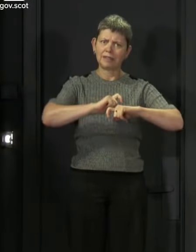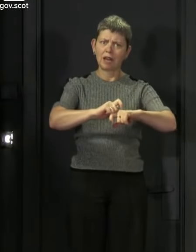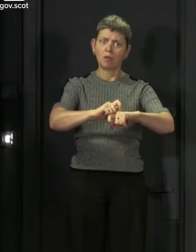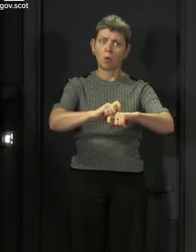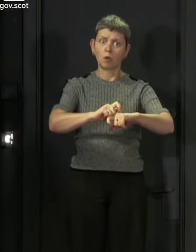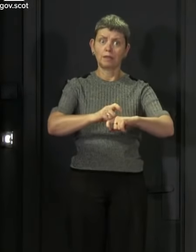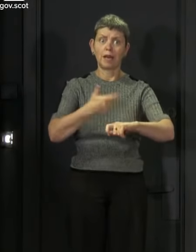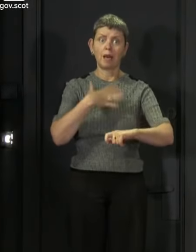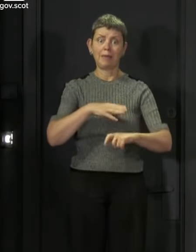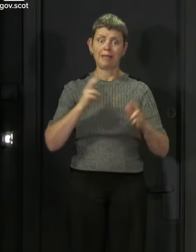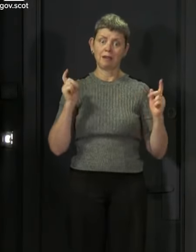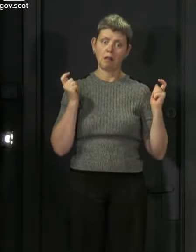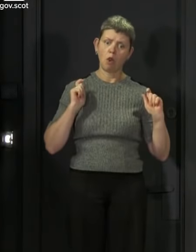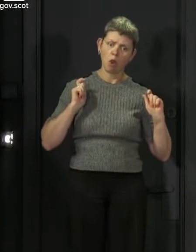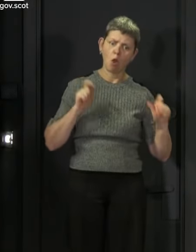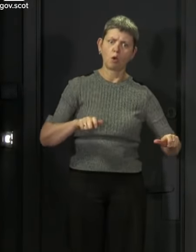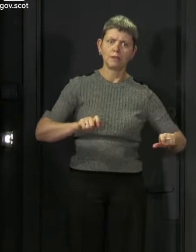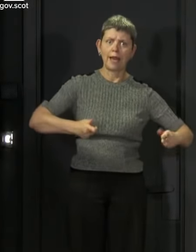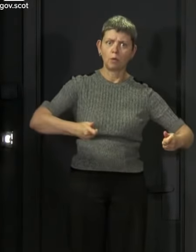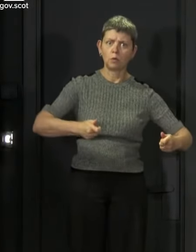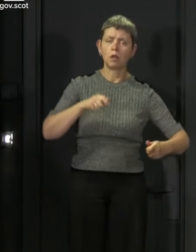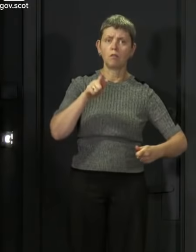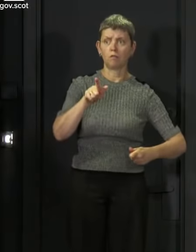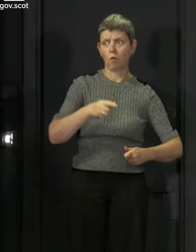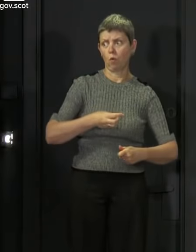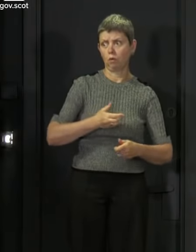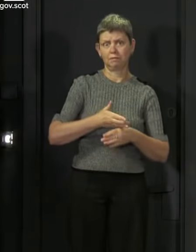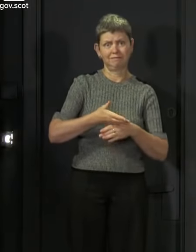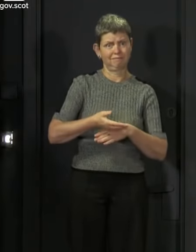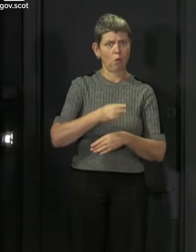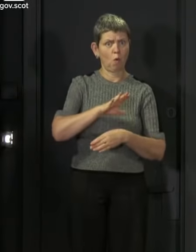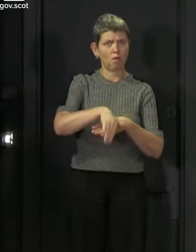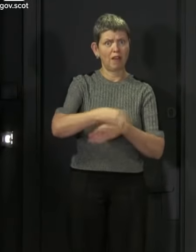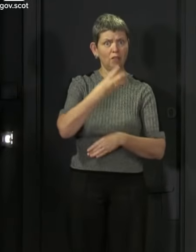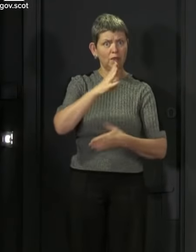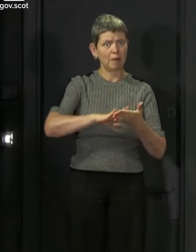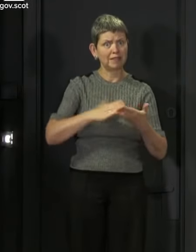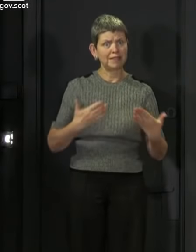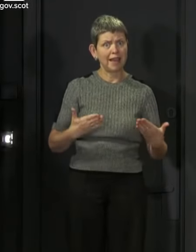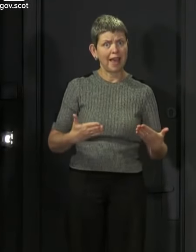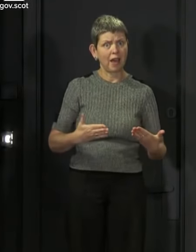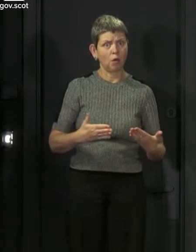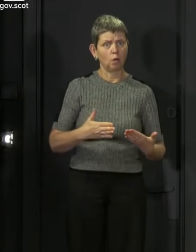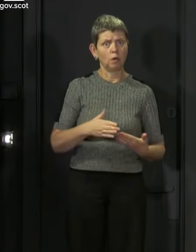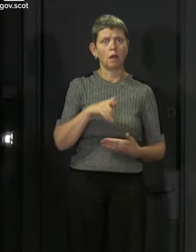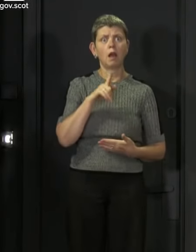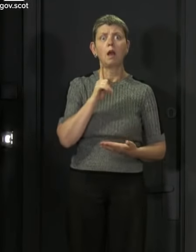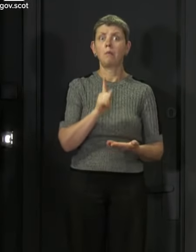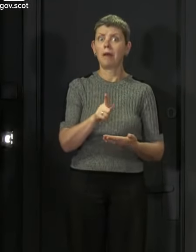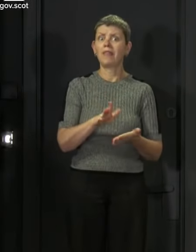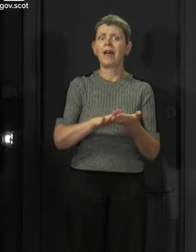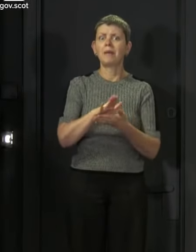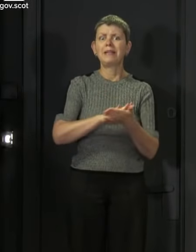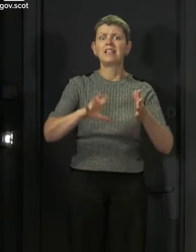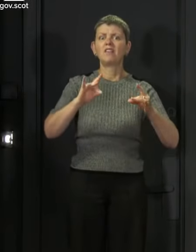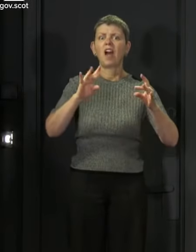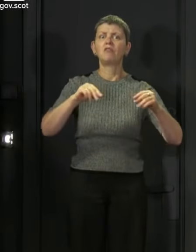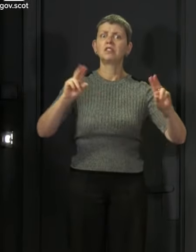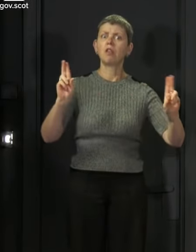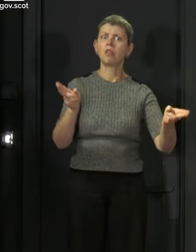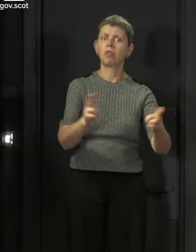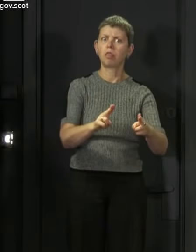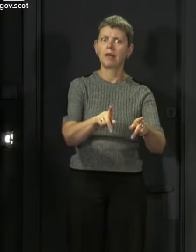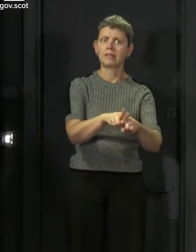for more than three months now, but being in lockdown ourselves has meant that the virus has also been in lockdown. As we come out of lockdown,